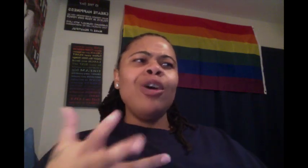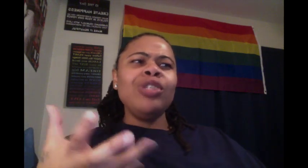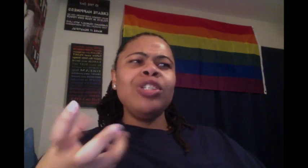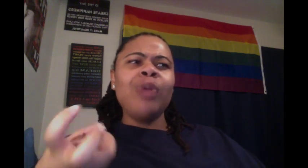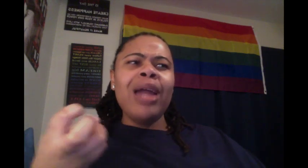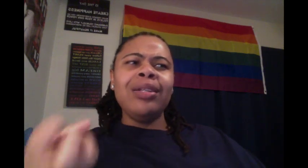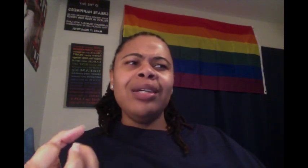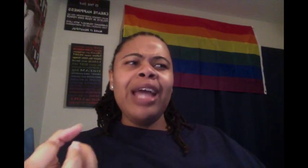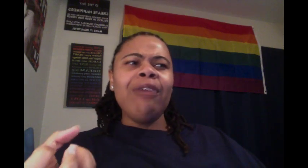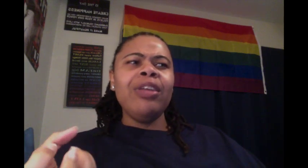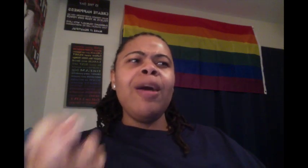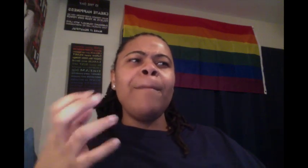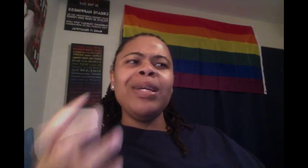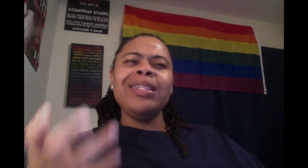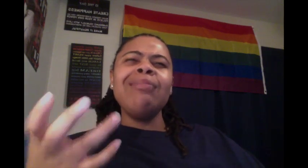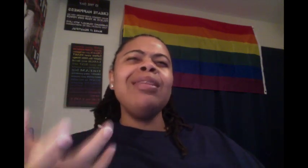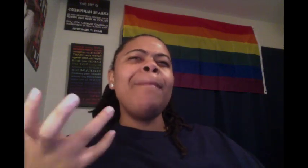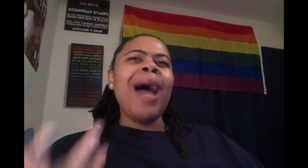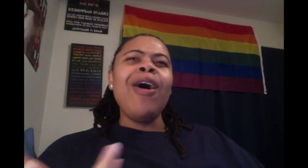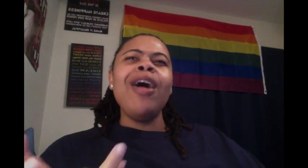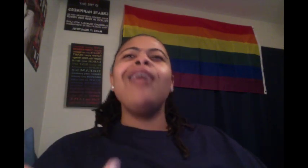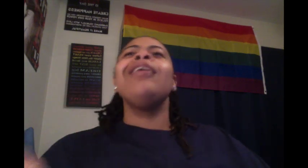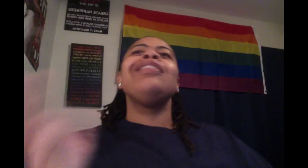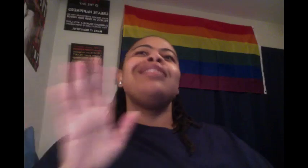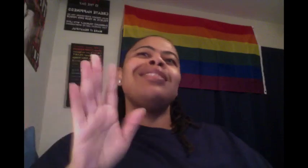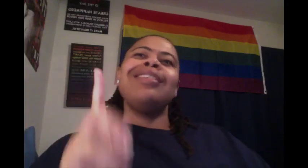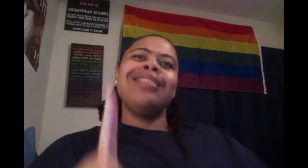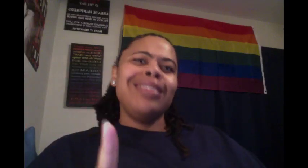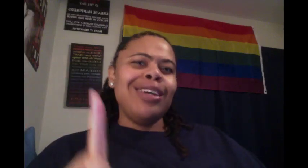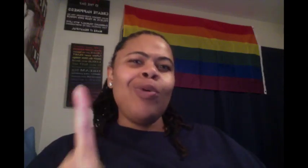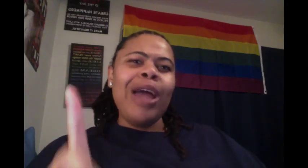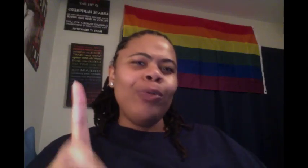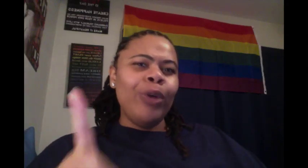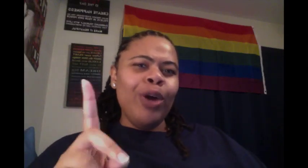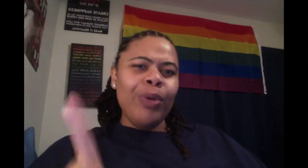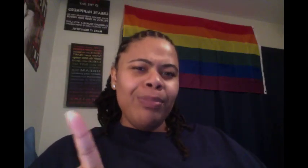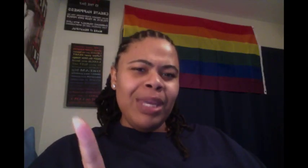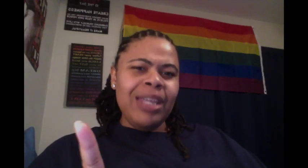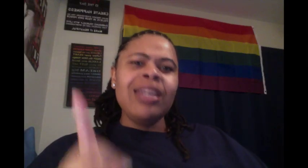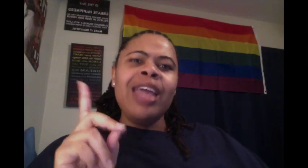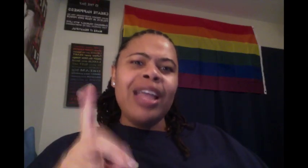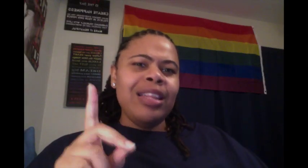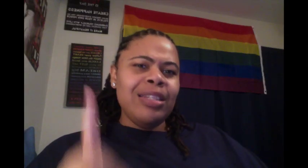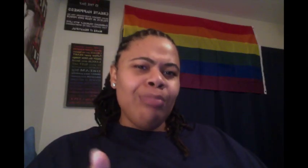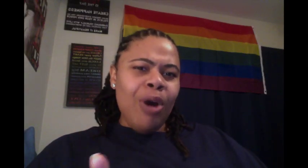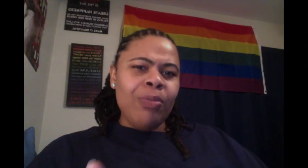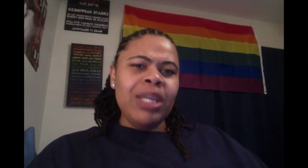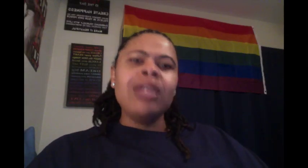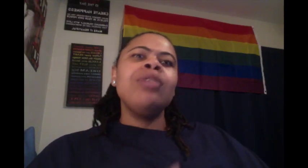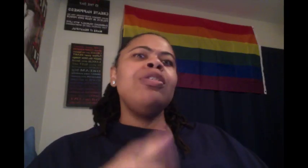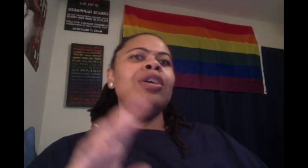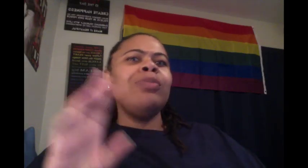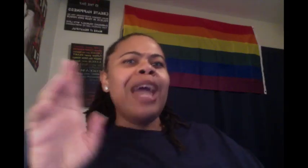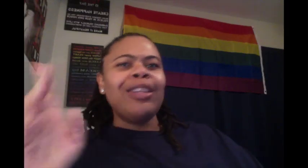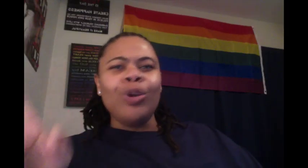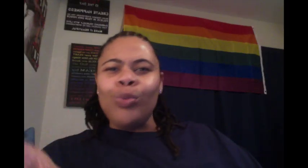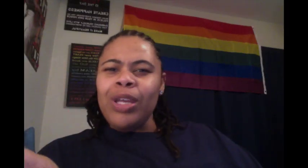she trying to look out for him. But something about her just doesn't sit quite well with me at this moment. You know, we got the Kareem